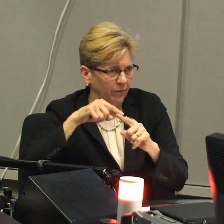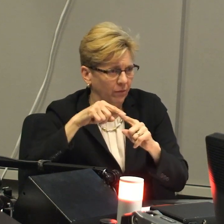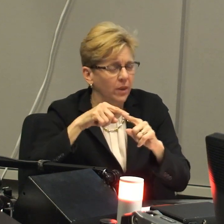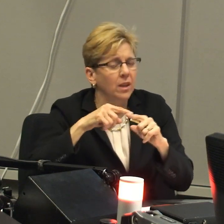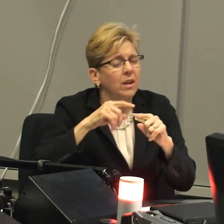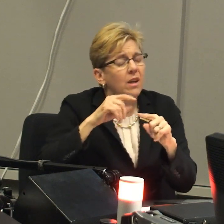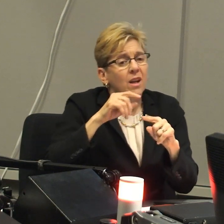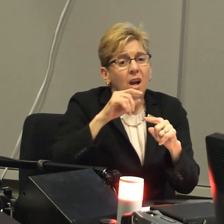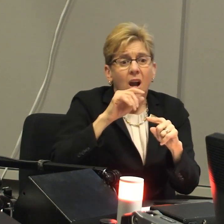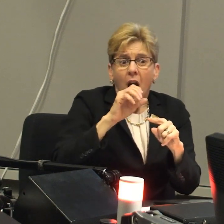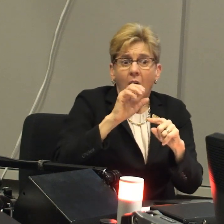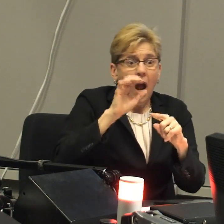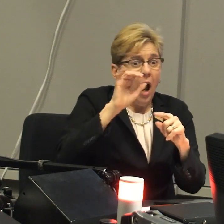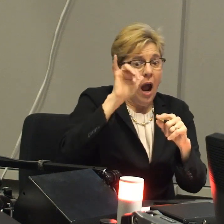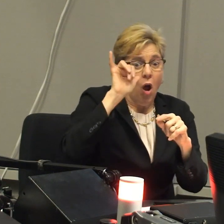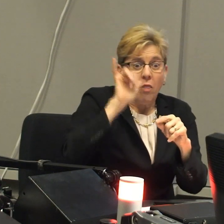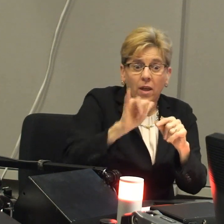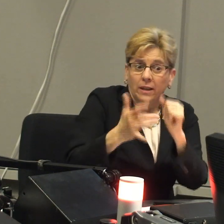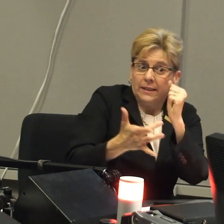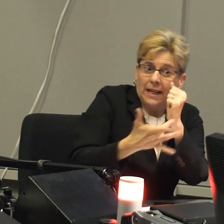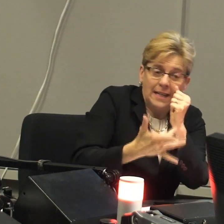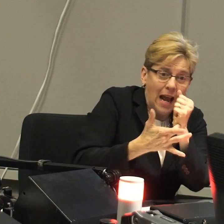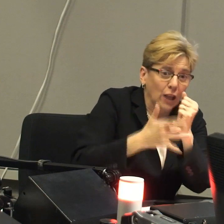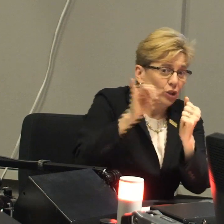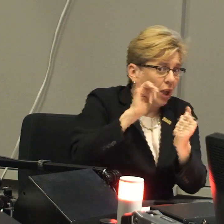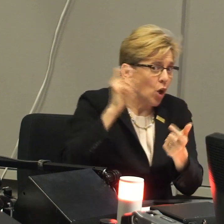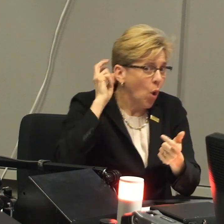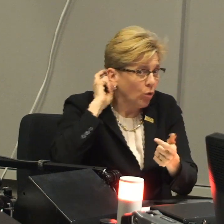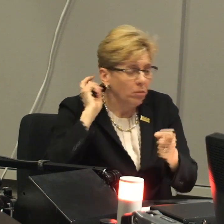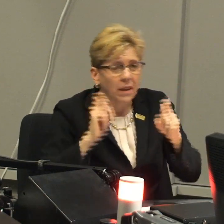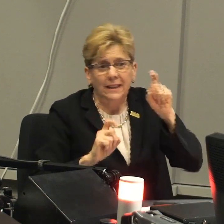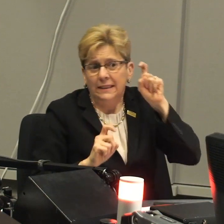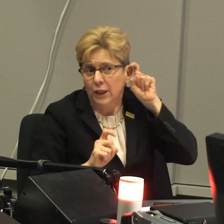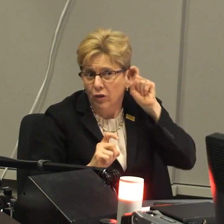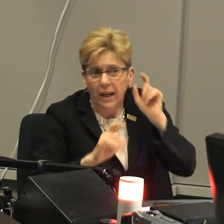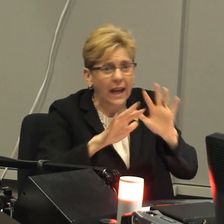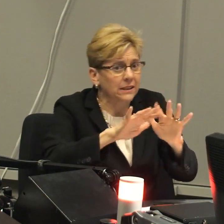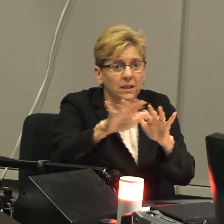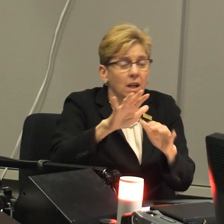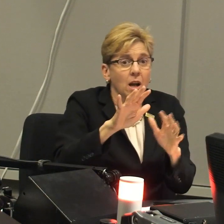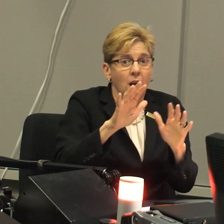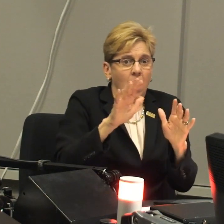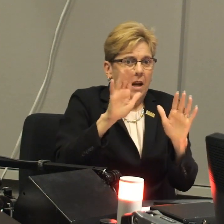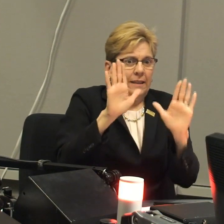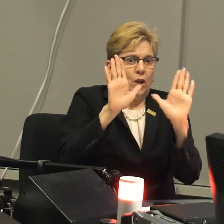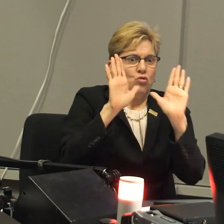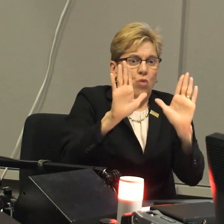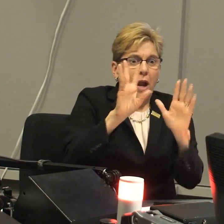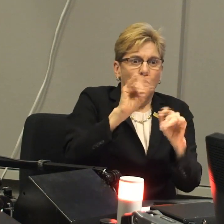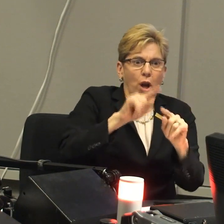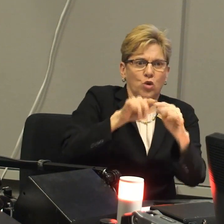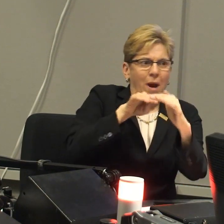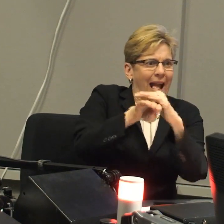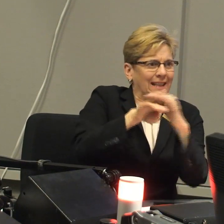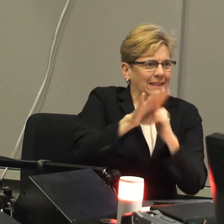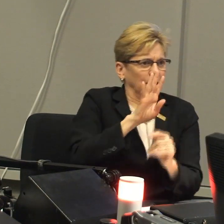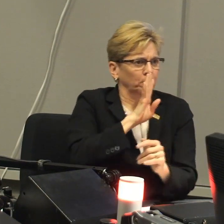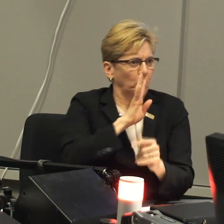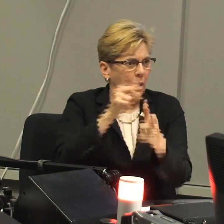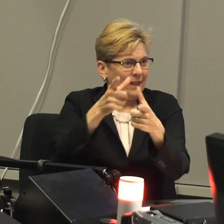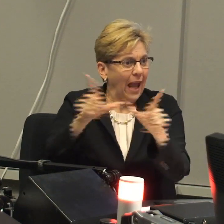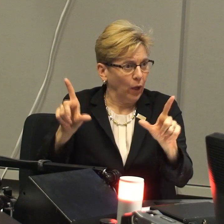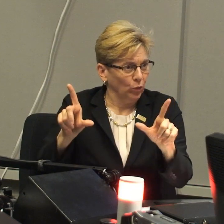child's hearing functioning. And, you know, the technology like the cochlear implants and hearing aids, they are just